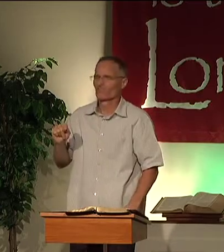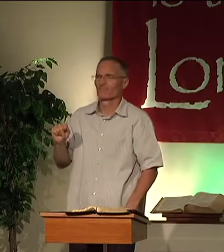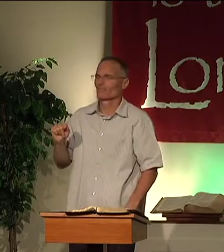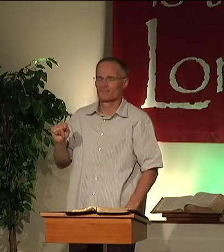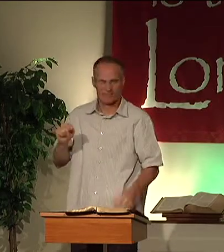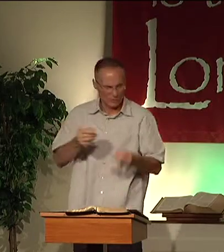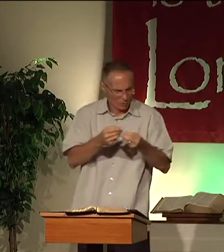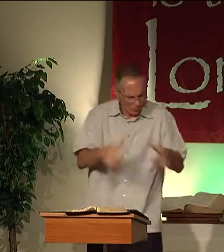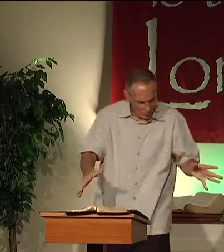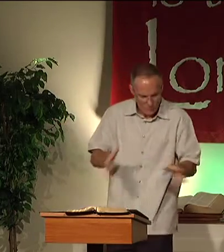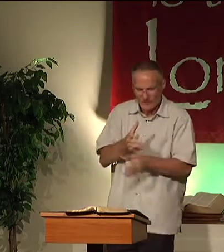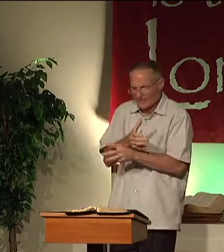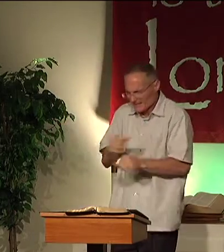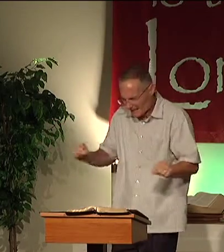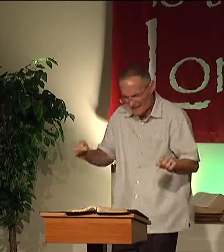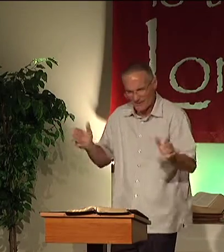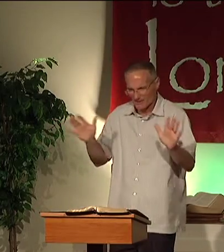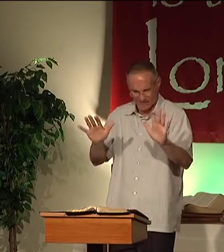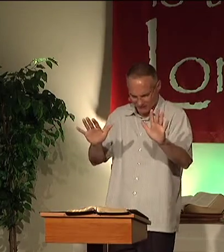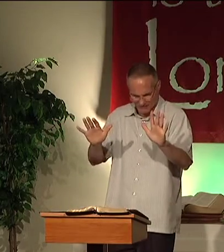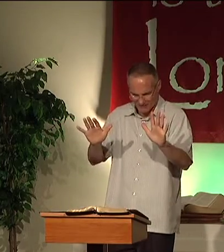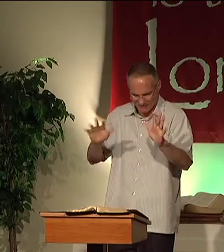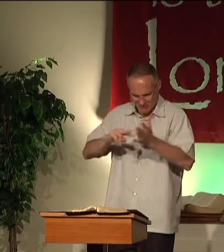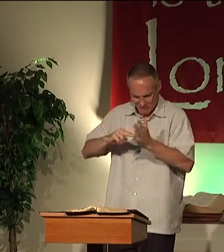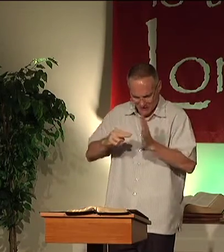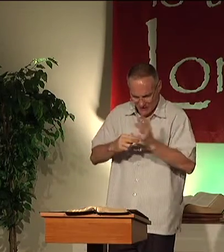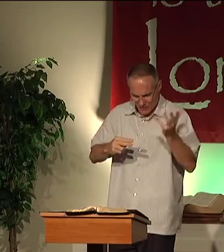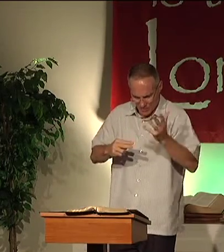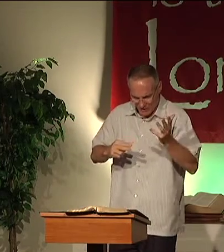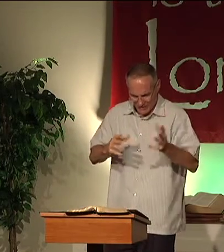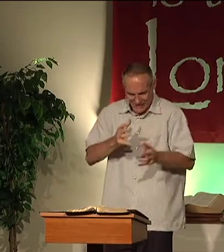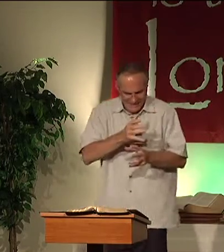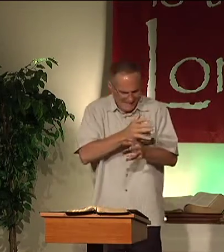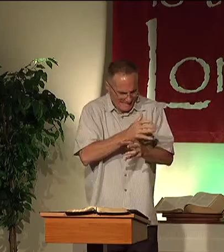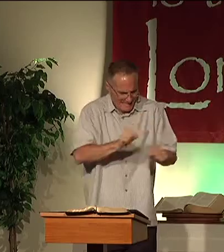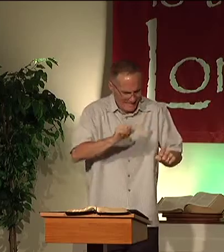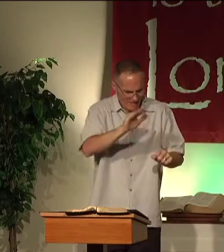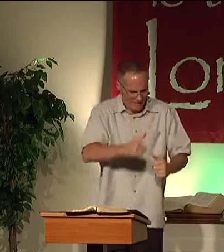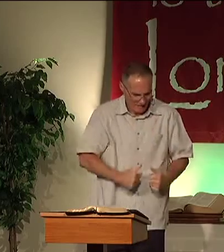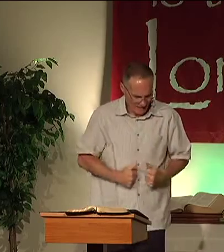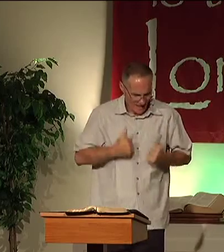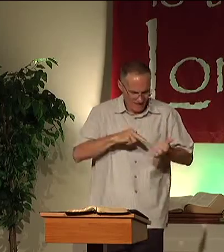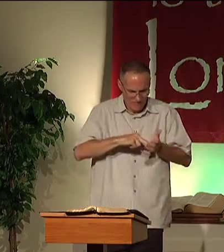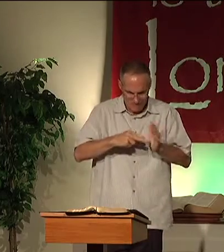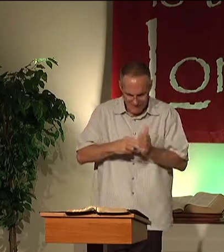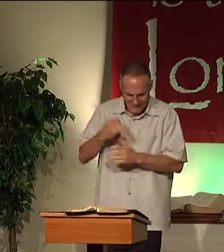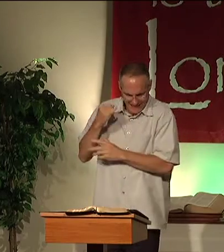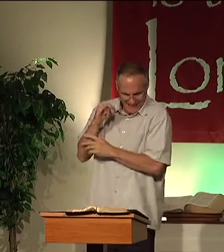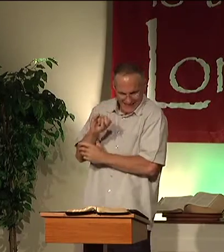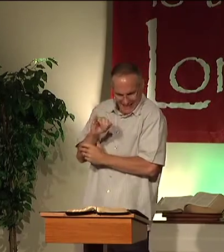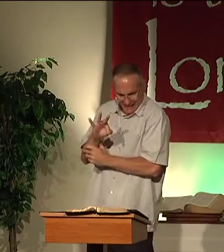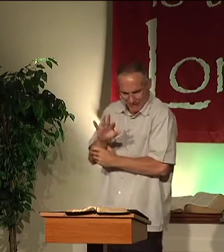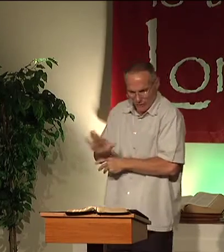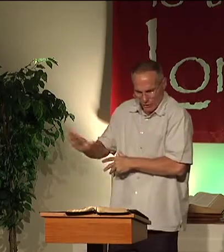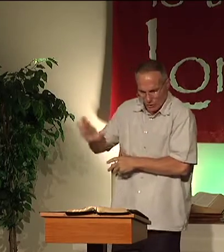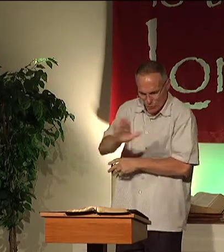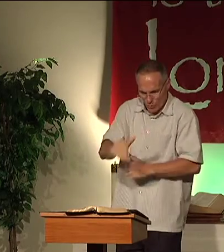will save it. Lose, save, what does that mean? To save your life means